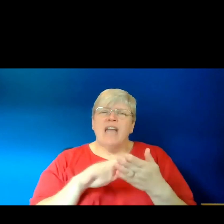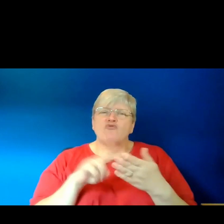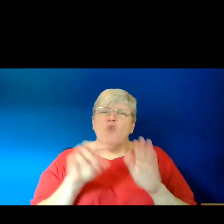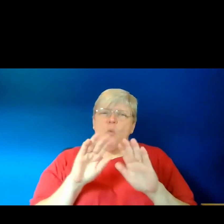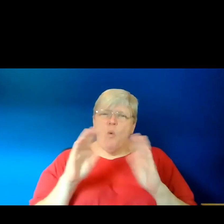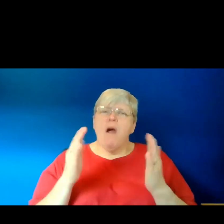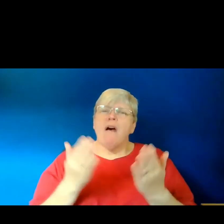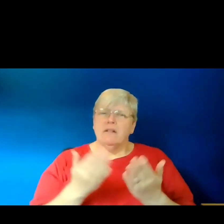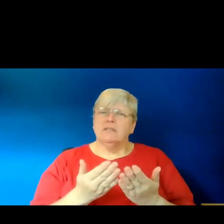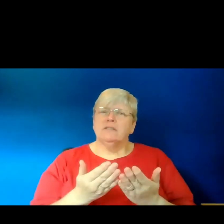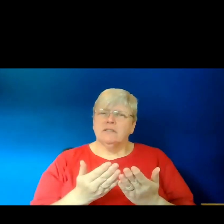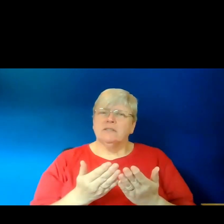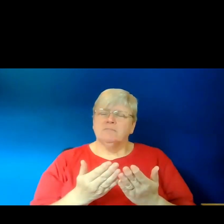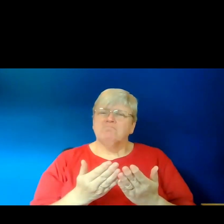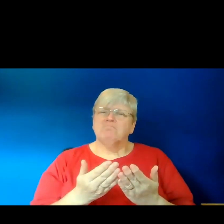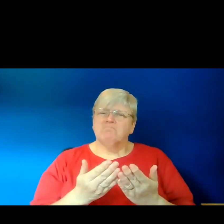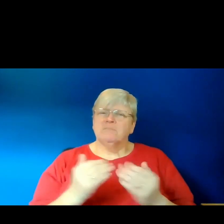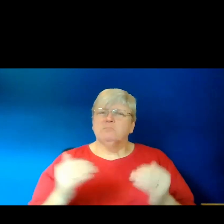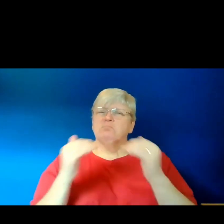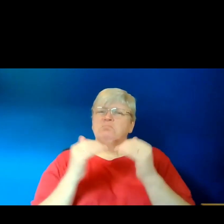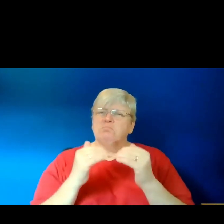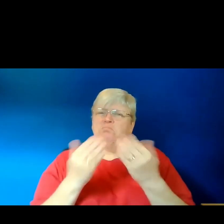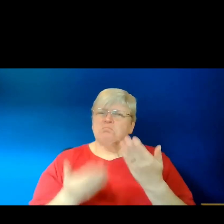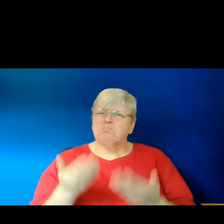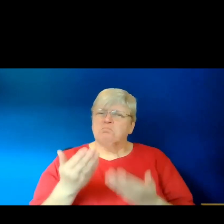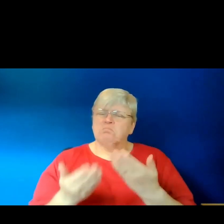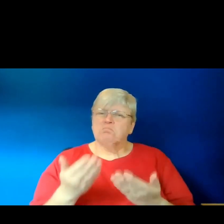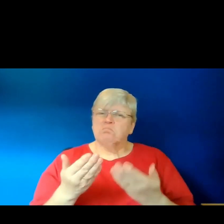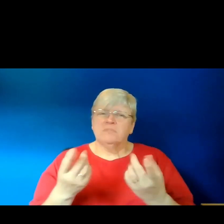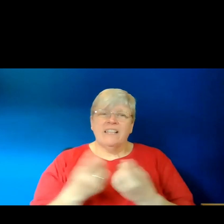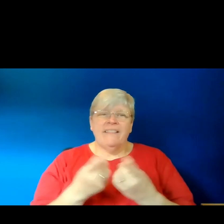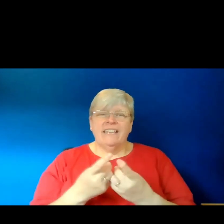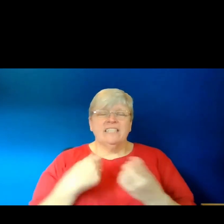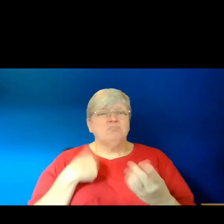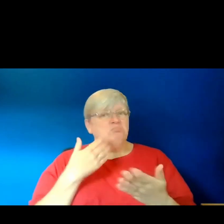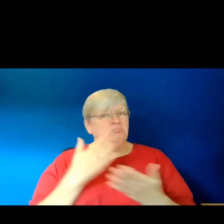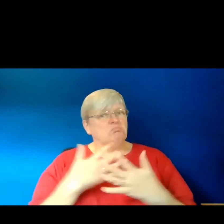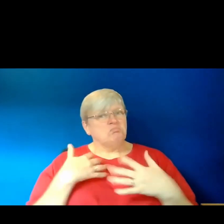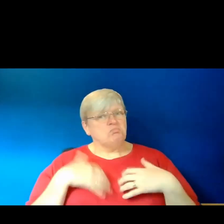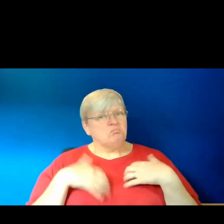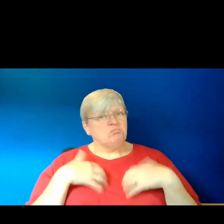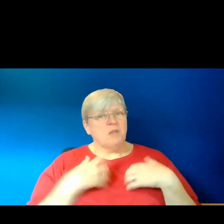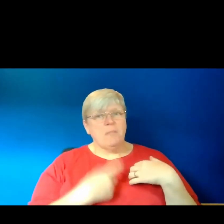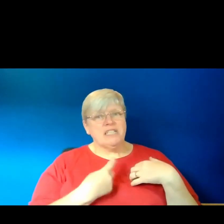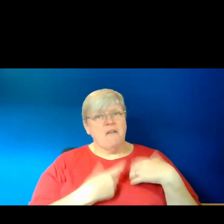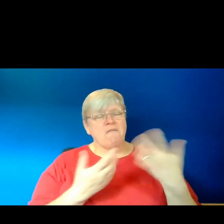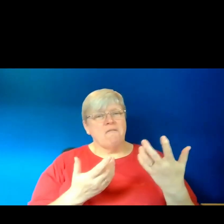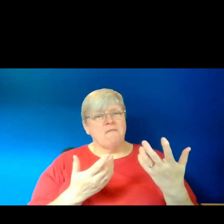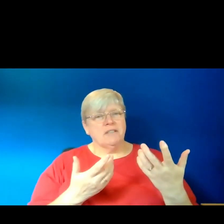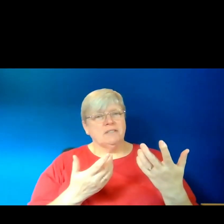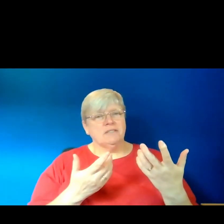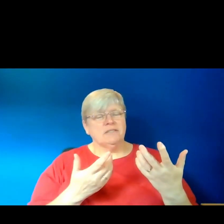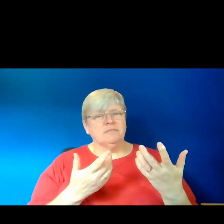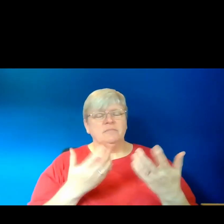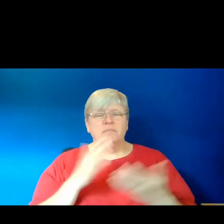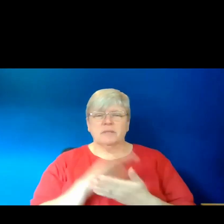for analogies, which are things I've always been really interested in. And that prompted me